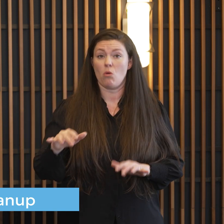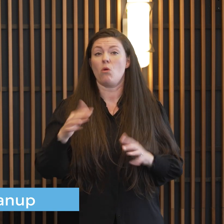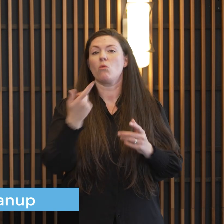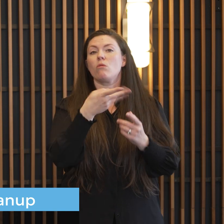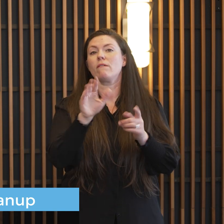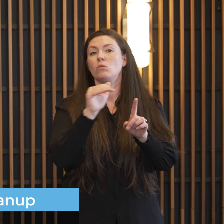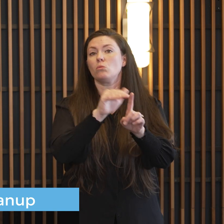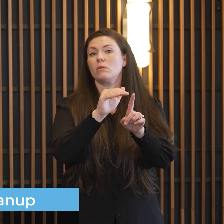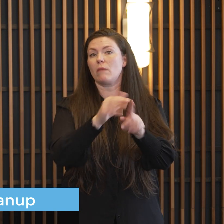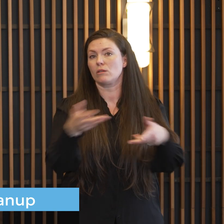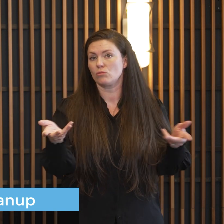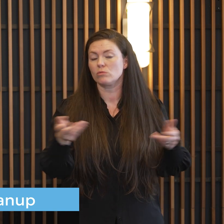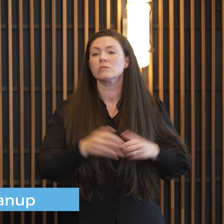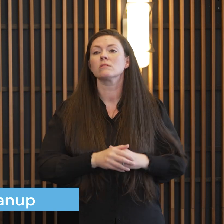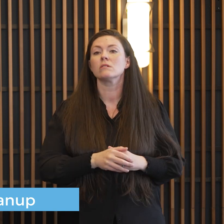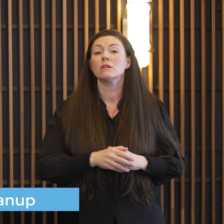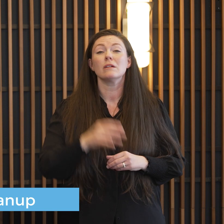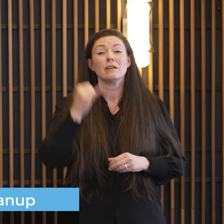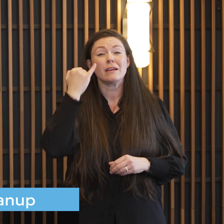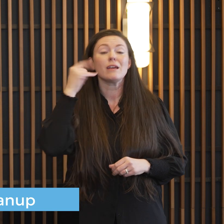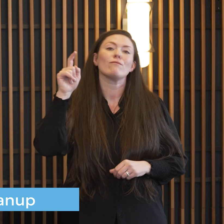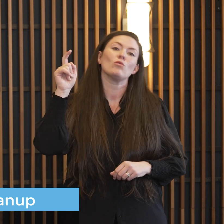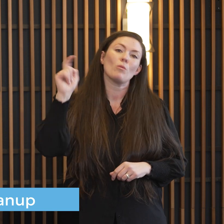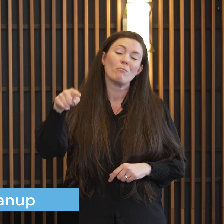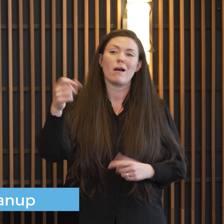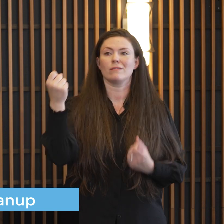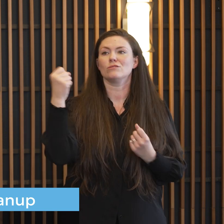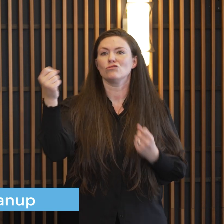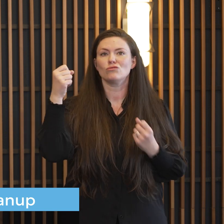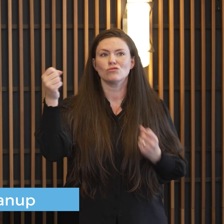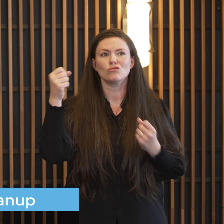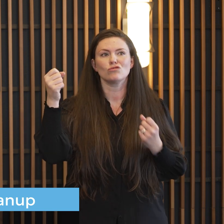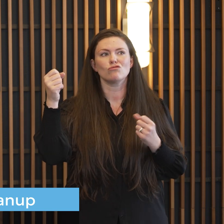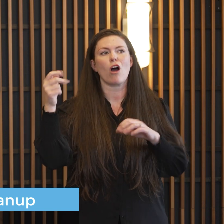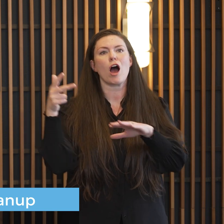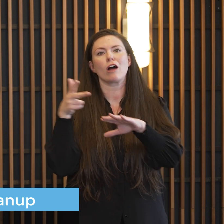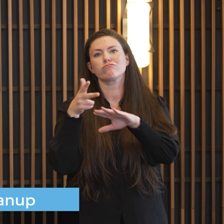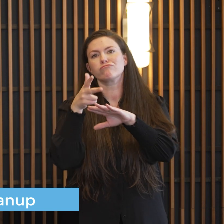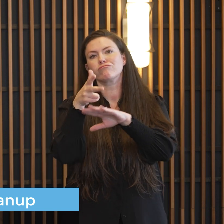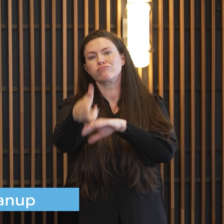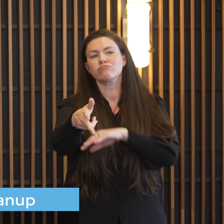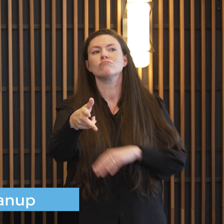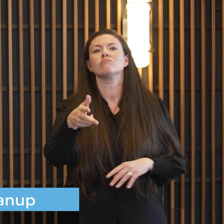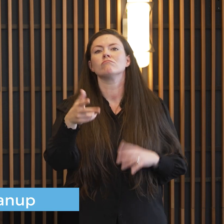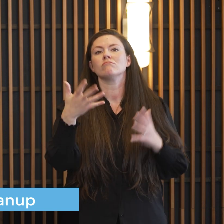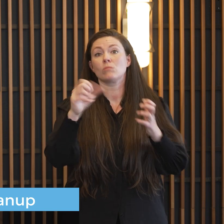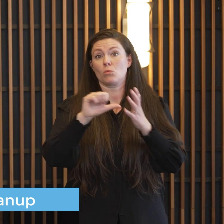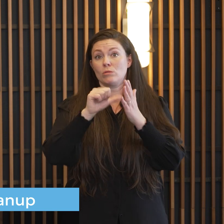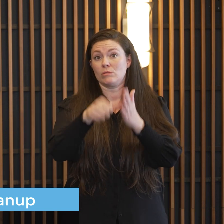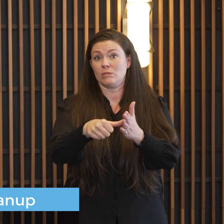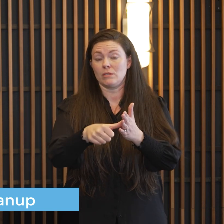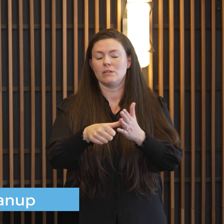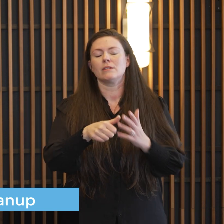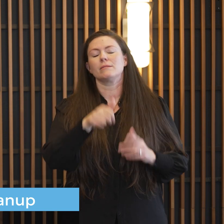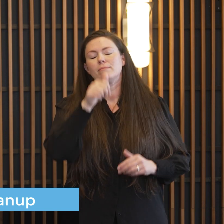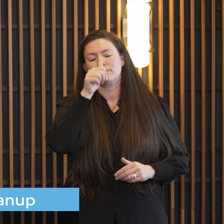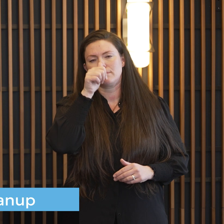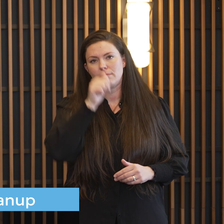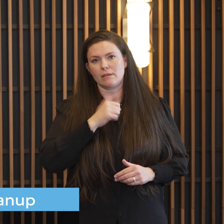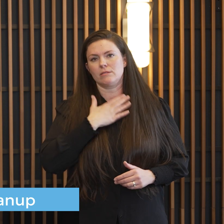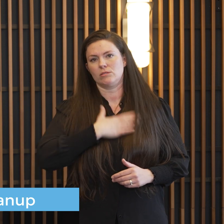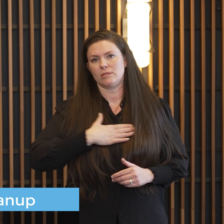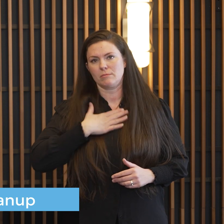there if if you have to venture out if you're driving the number one thing that's already been mentioned here is be patient